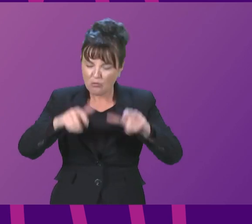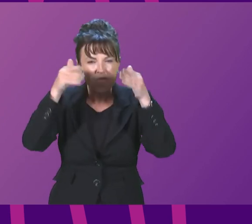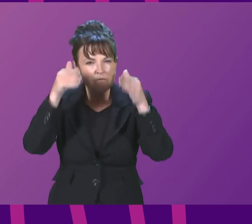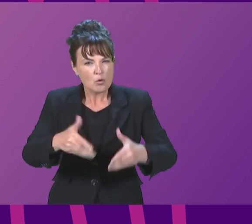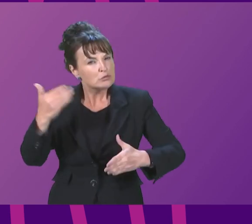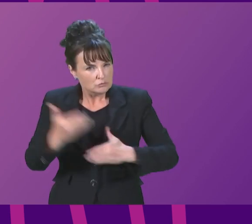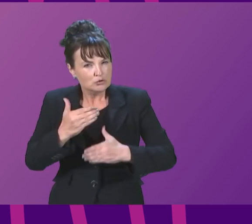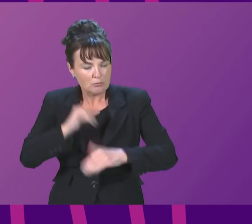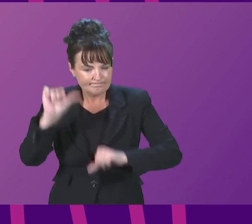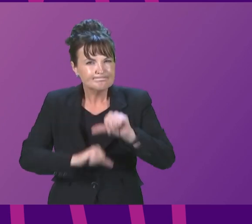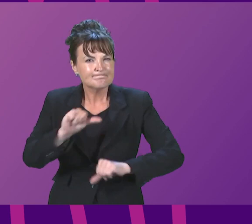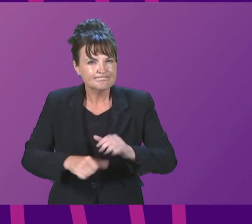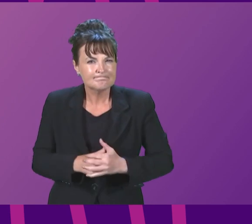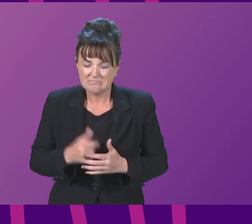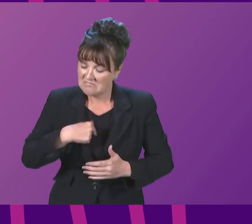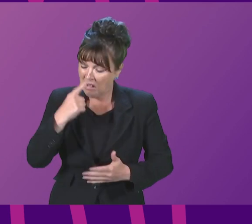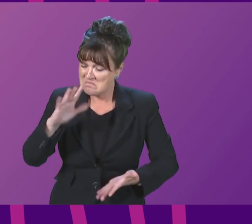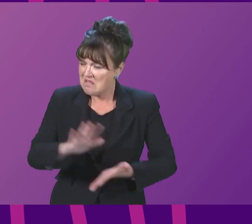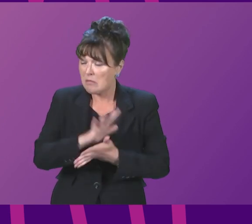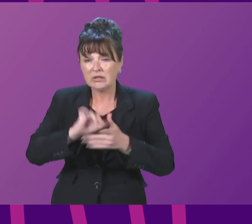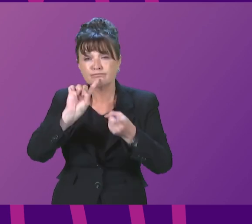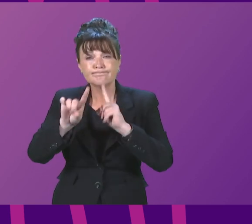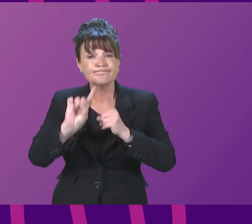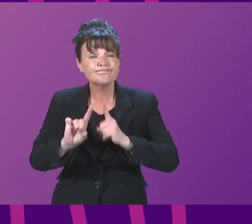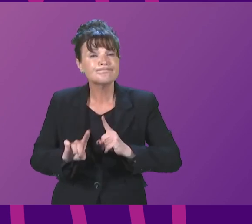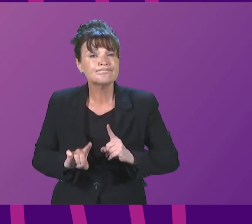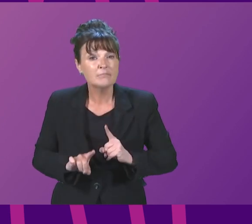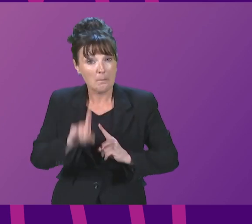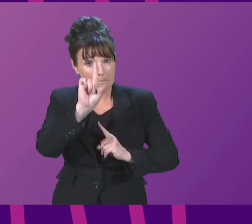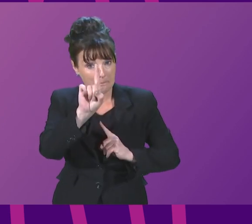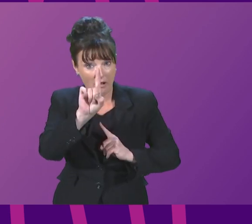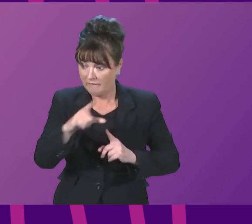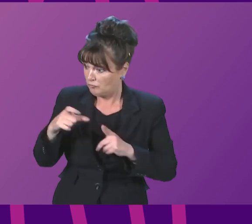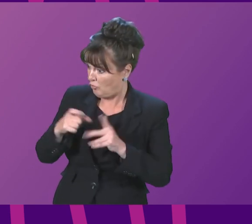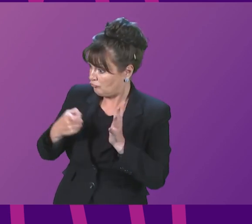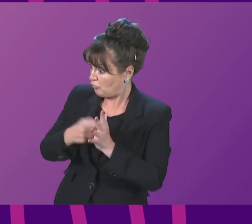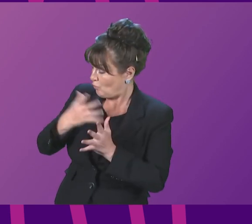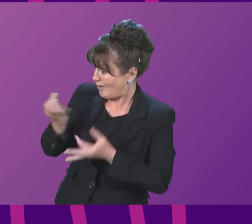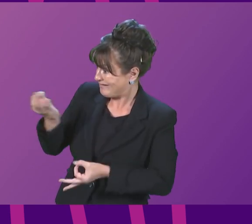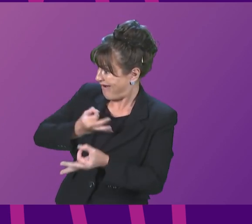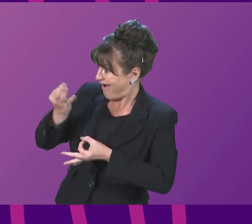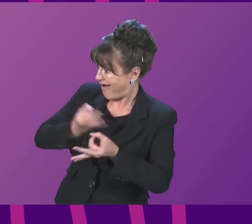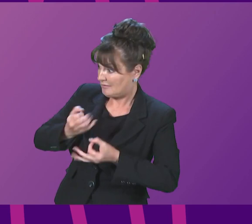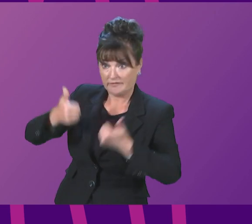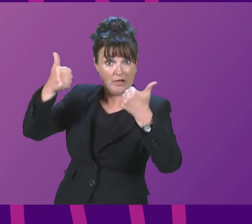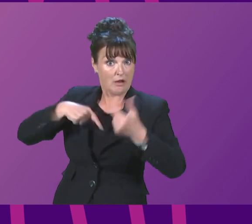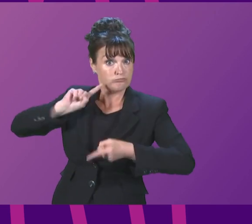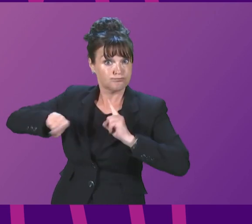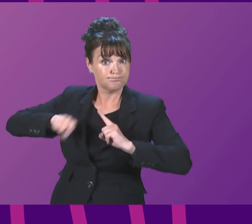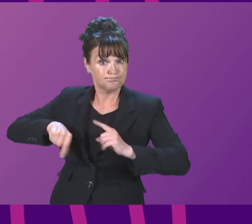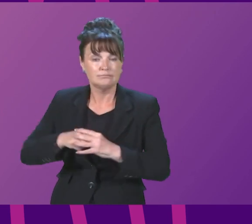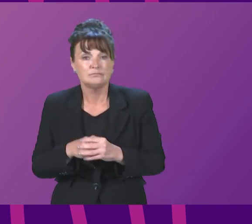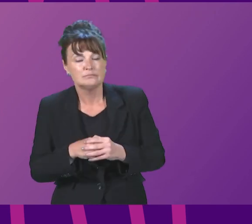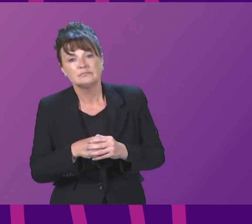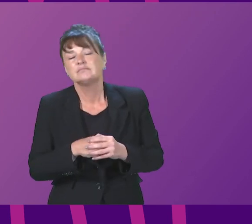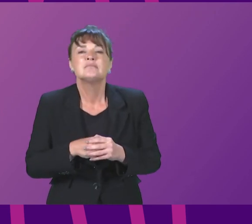of us, and I will happily answer any questions for as long as Douglas Ross wants to ask questions on this issue. But I